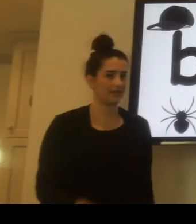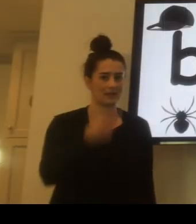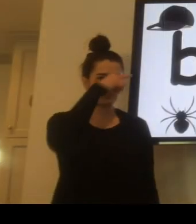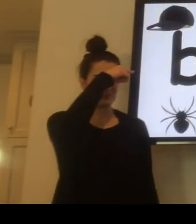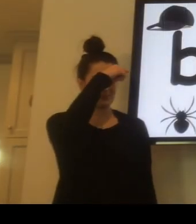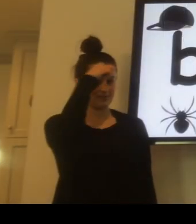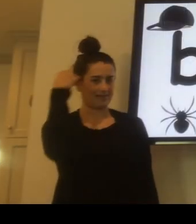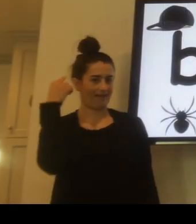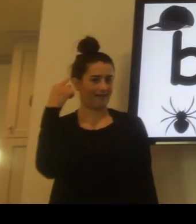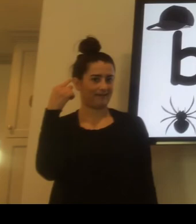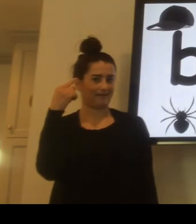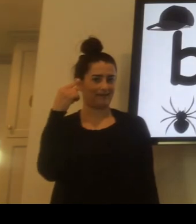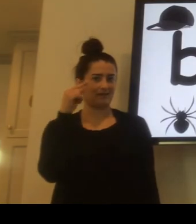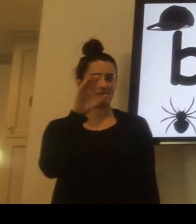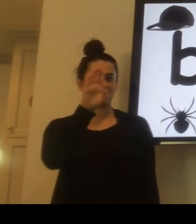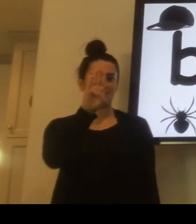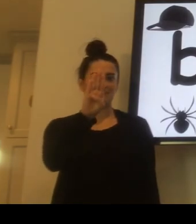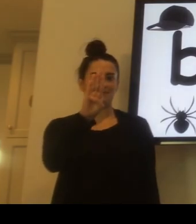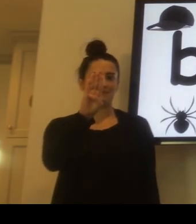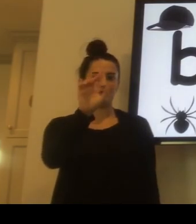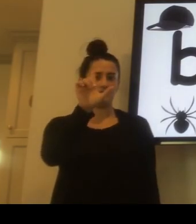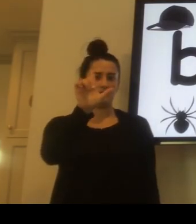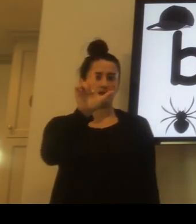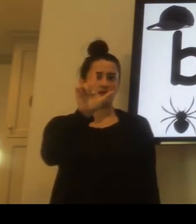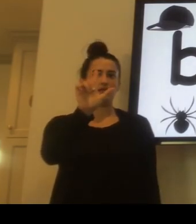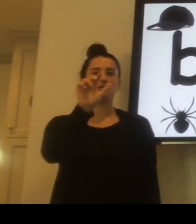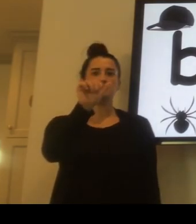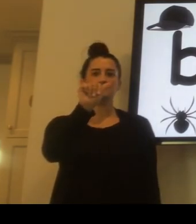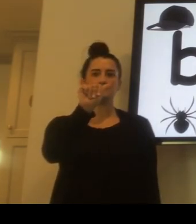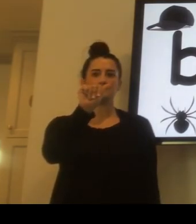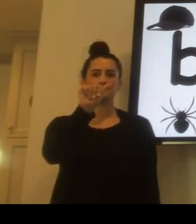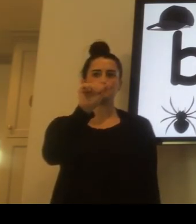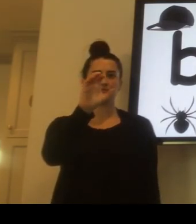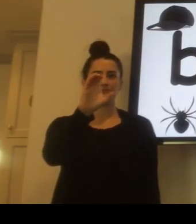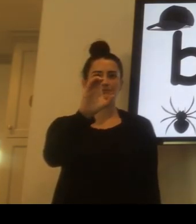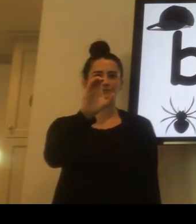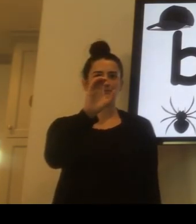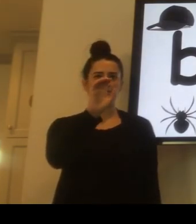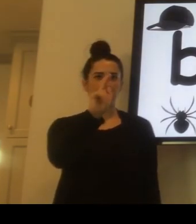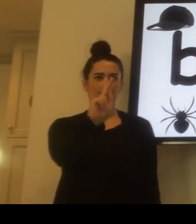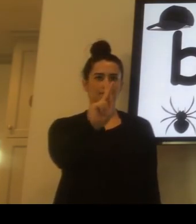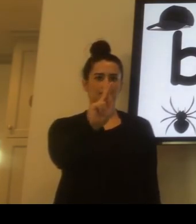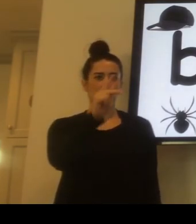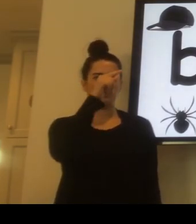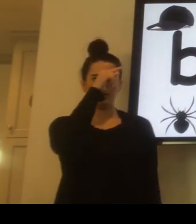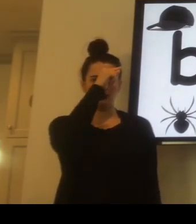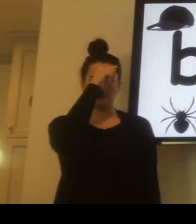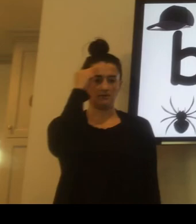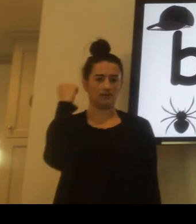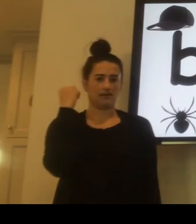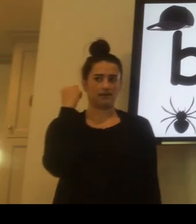Black. B-L-A-C-K. Black.